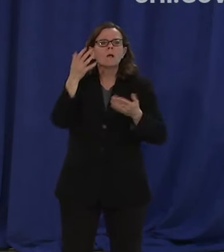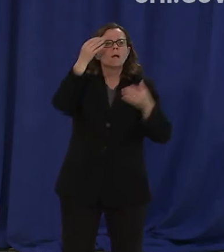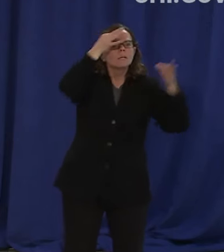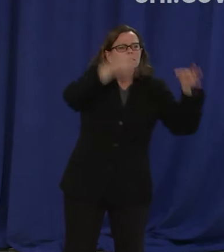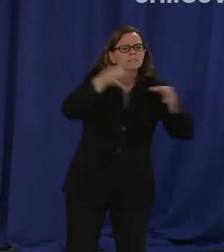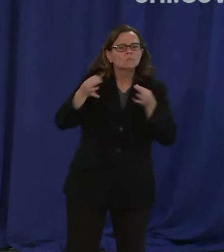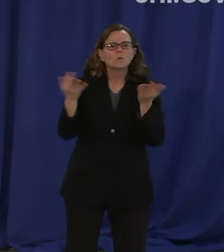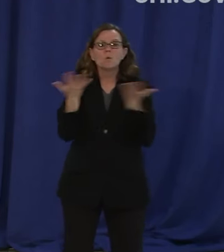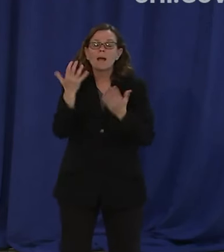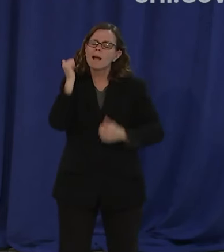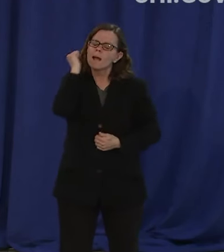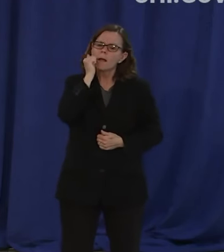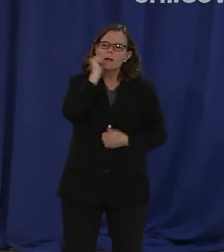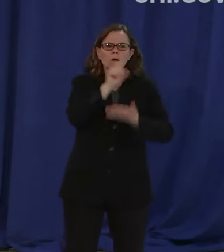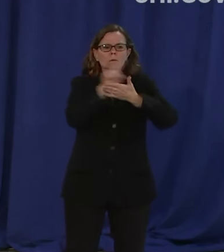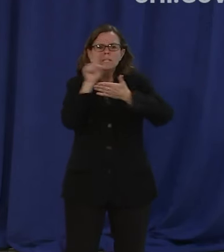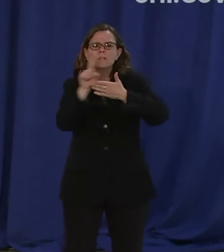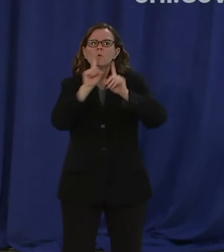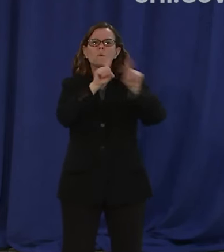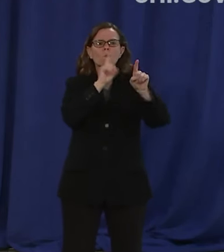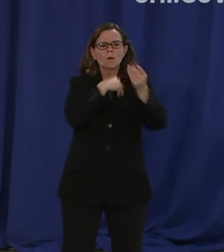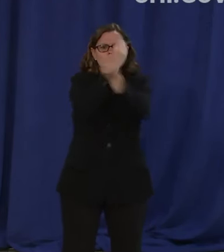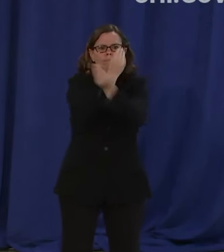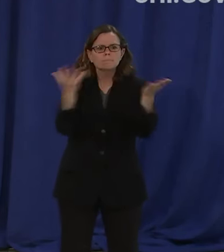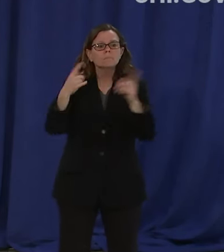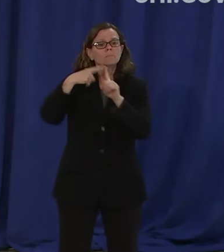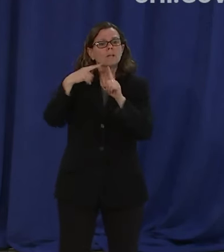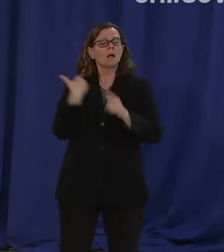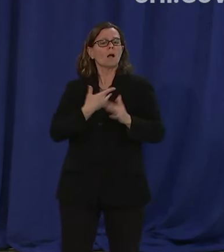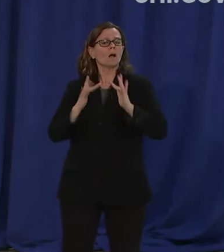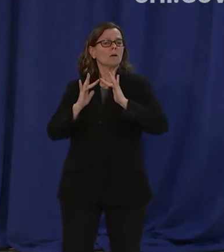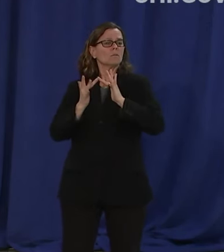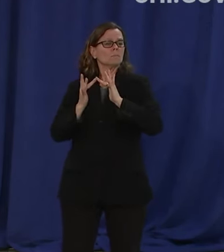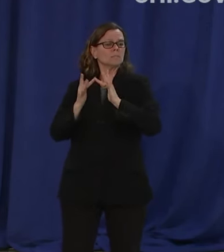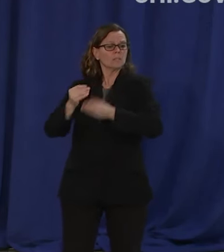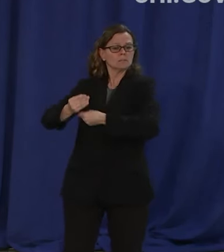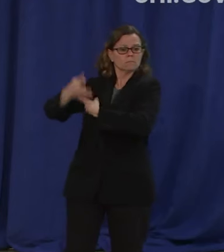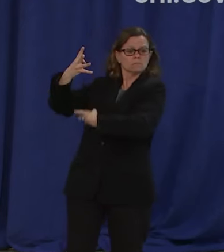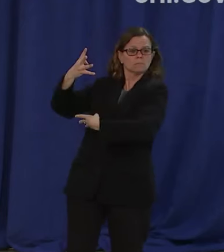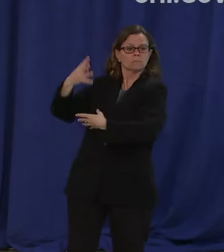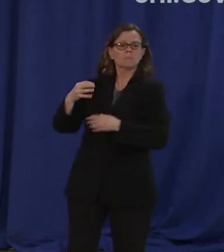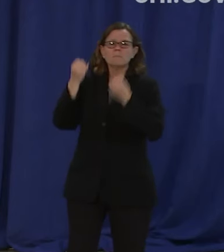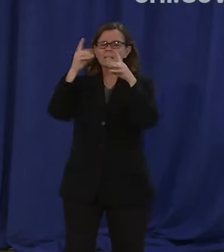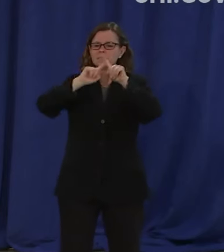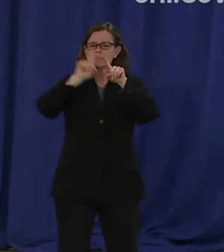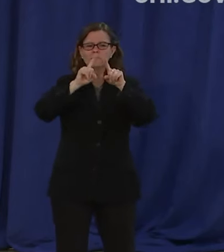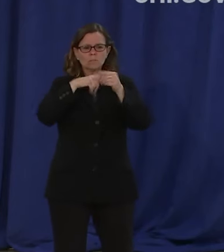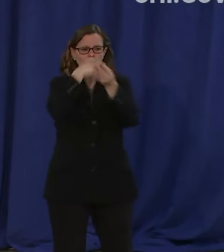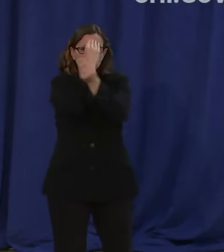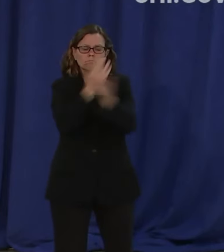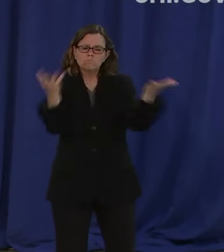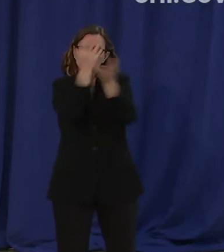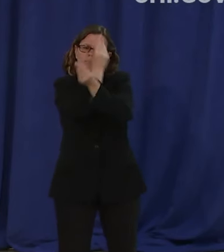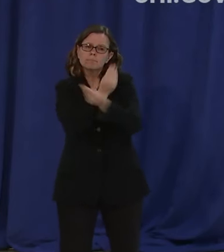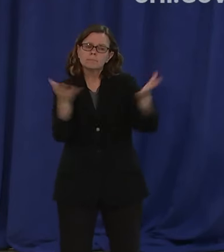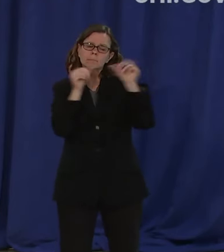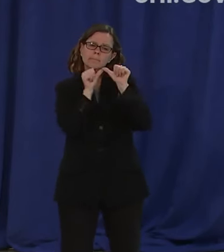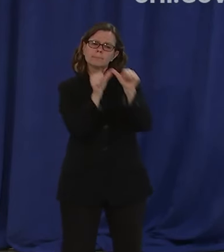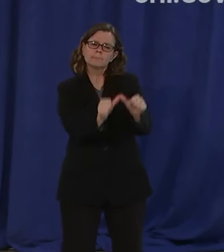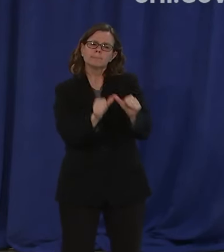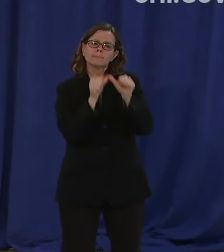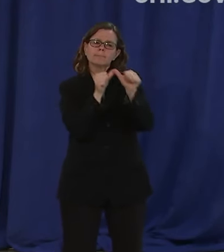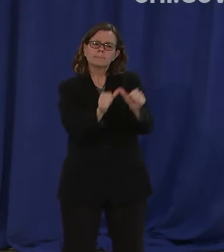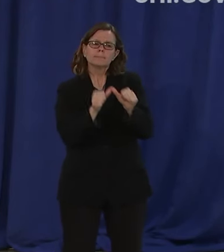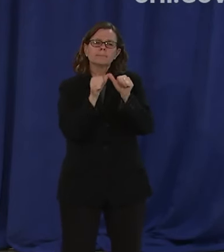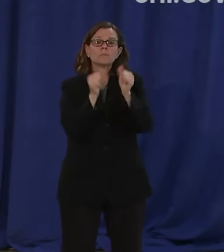website and the myriad ways in which we are interacting with residents and members of the city council, both